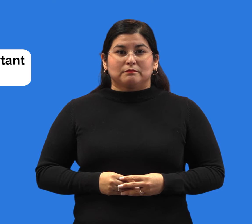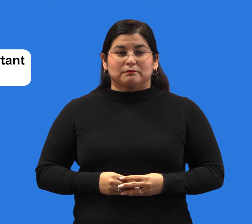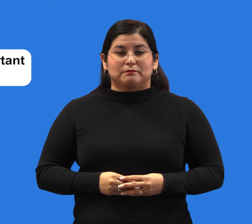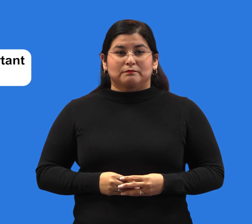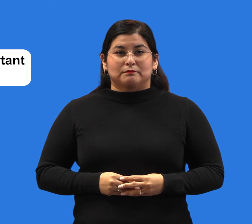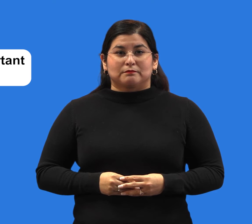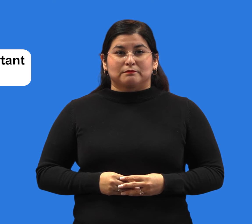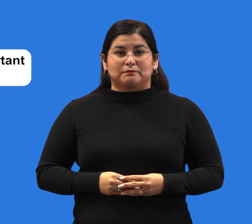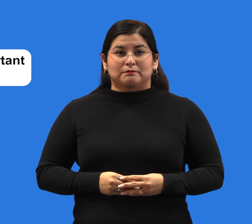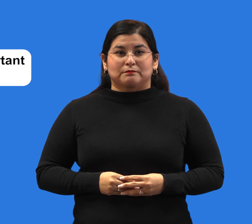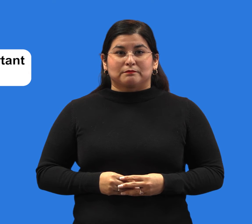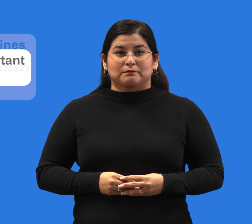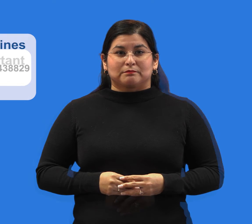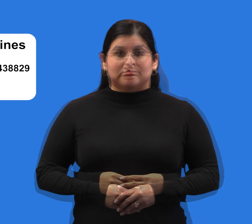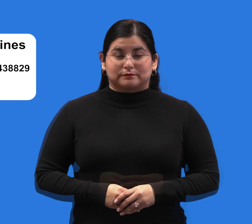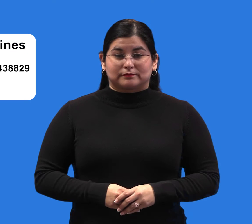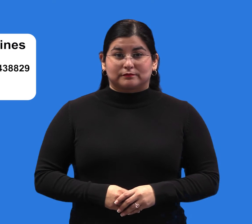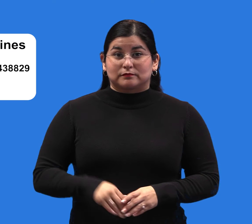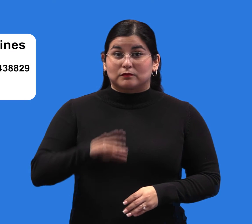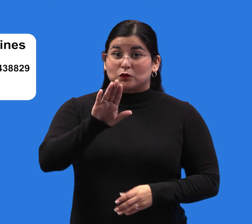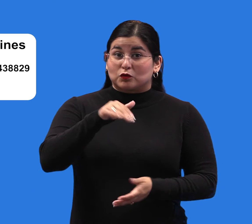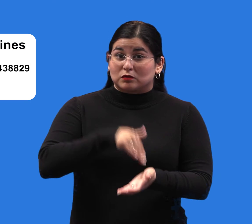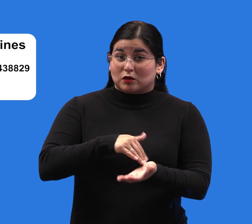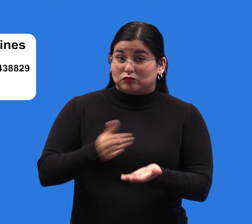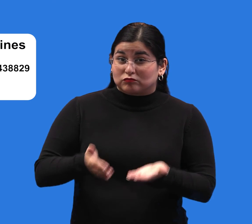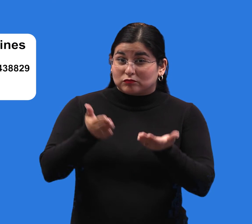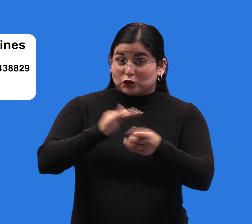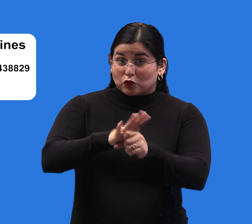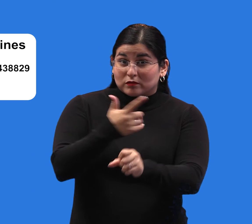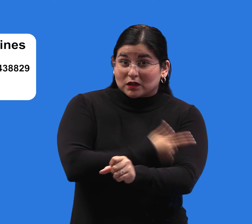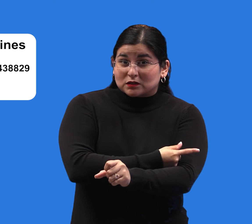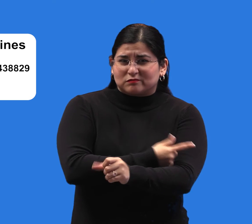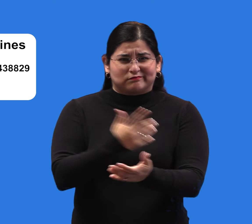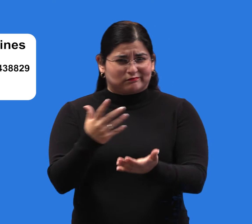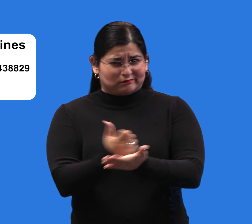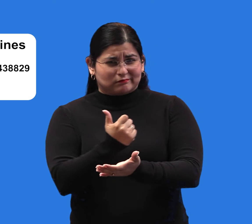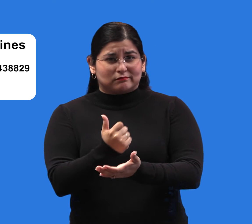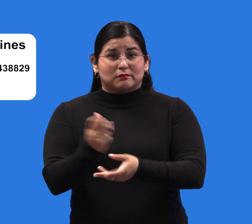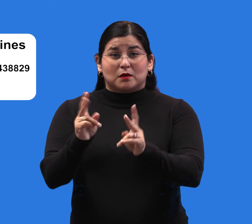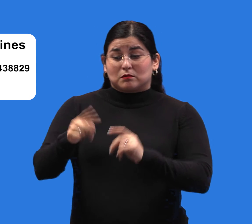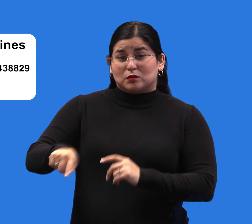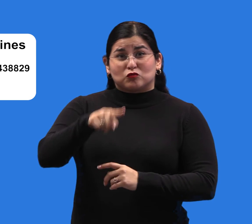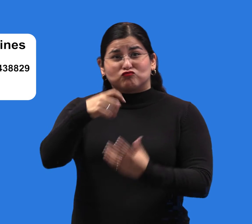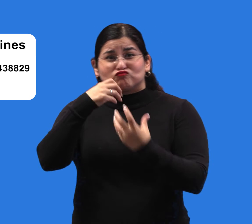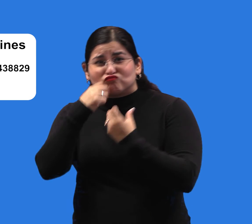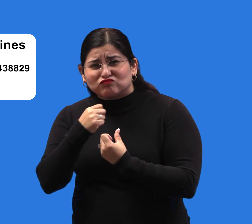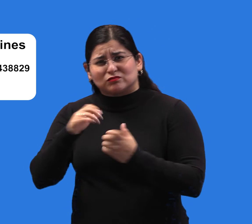you're taking. Get all the COVID-19 vaccines your doctor recommends and encourage your loved ones